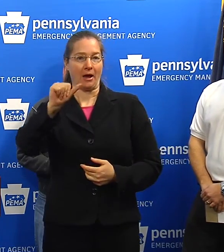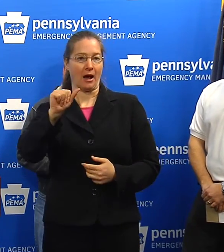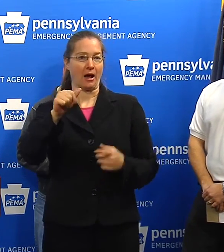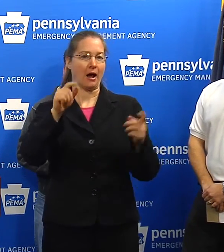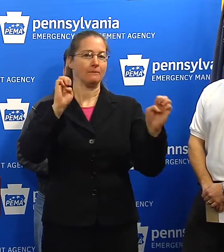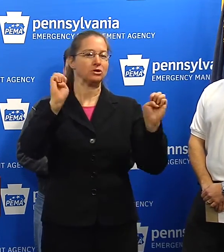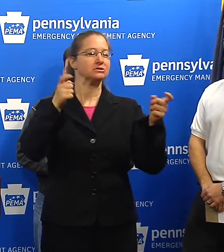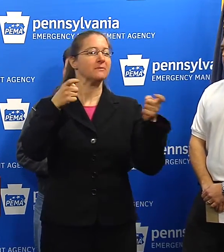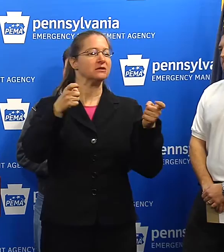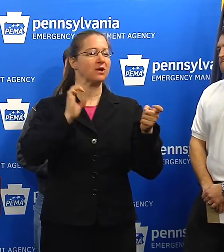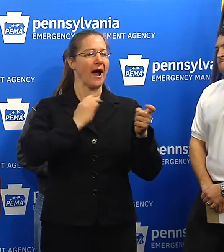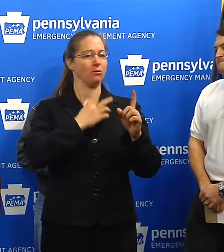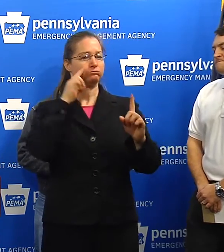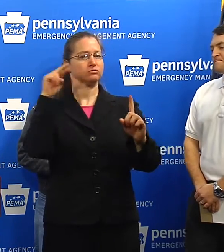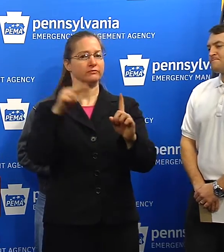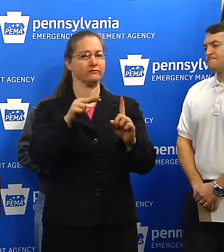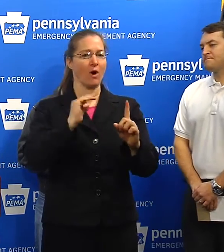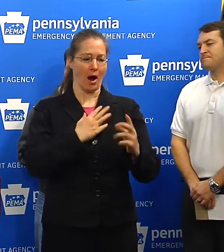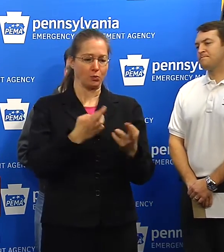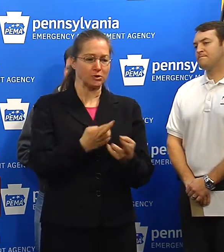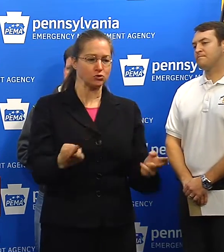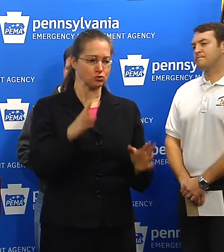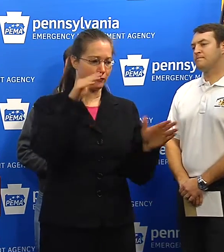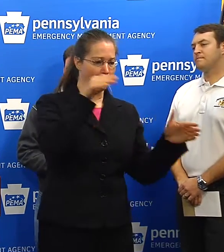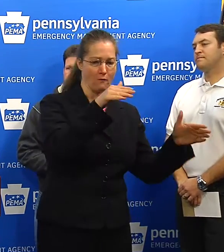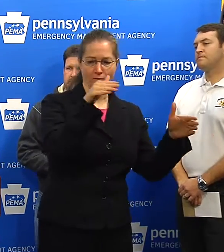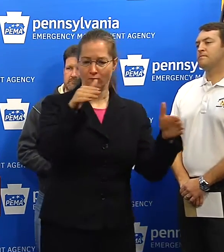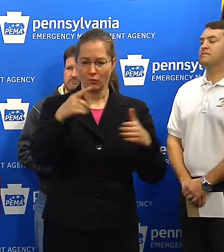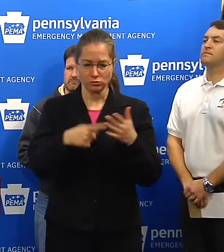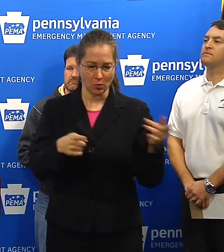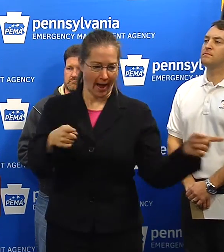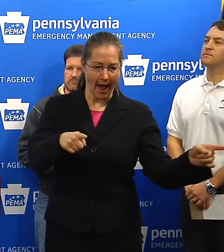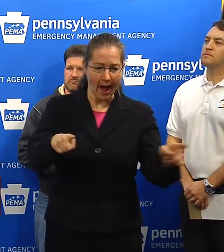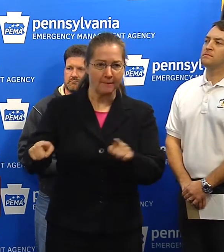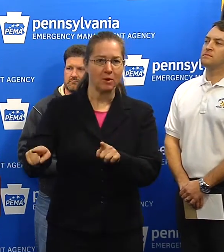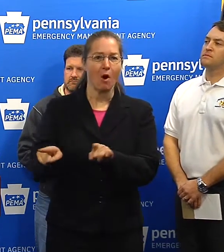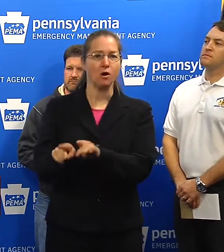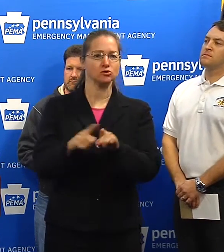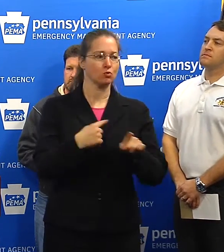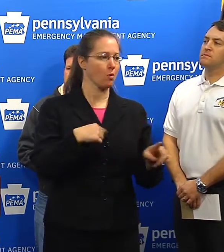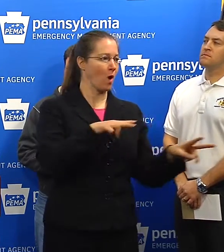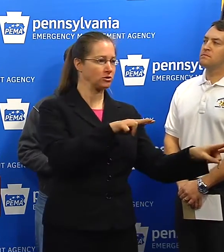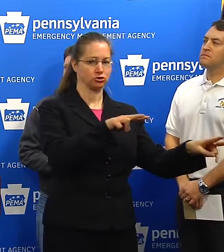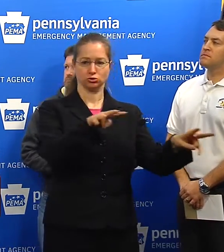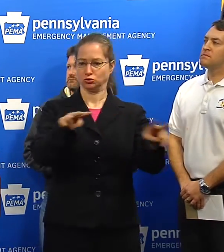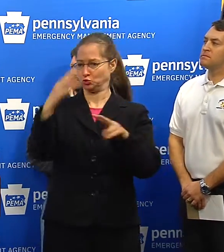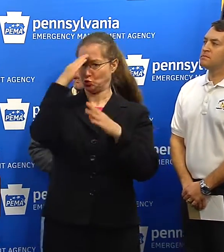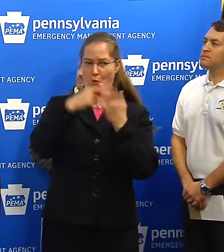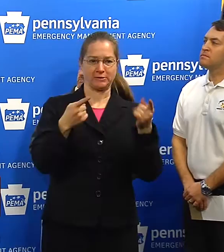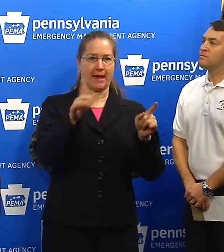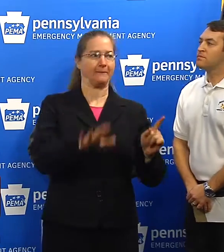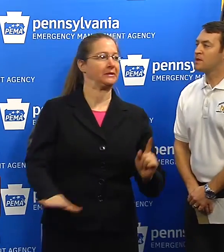resources are very much focused in on what's happening out there, but we also are keeping our fingers on the pulse of everything else. Thank you.